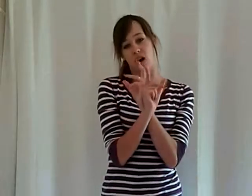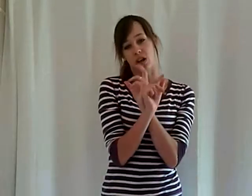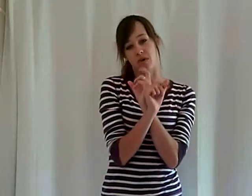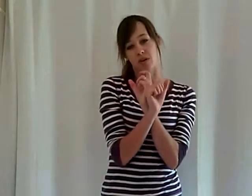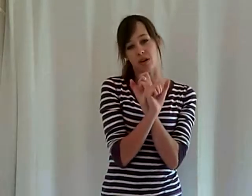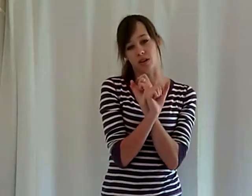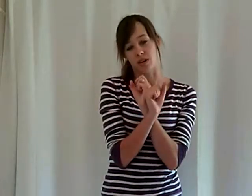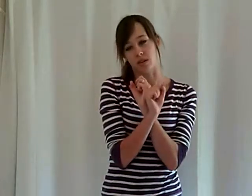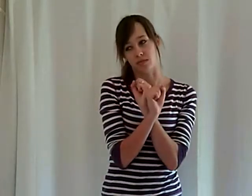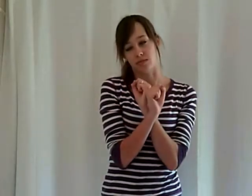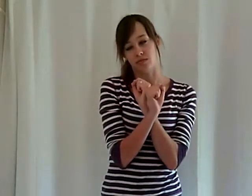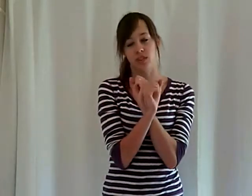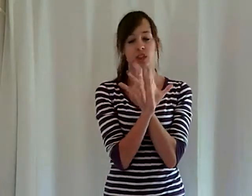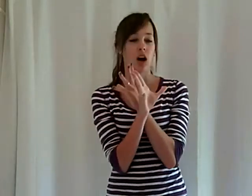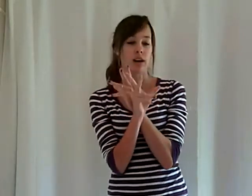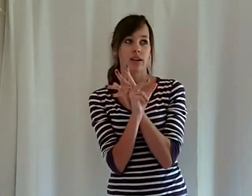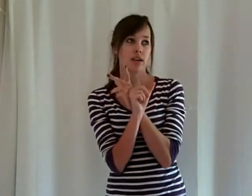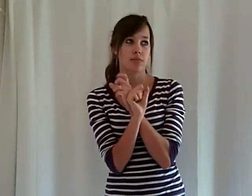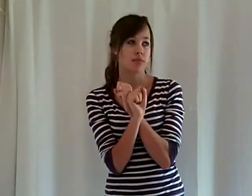caught up, um, caught up,